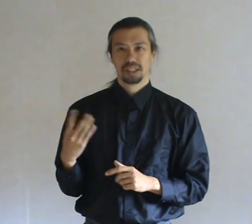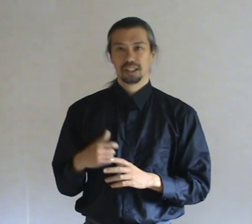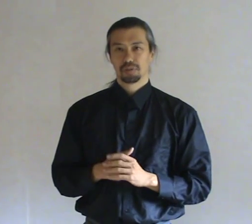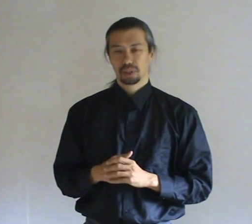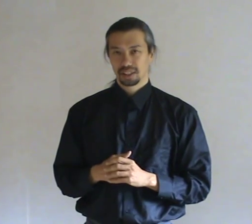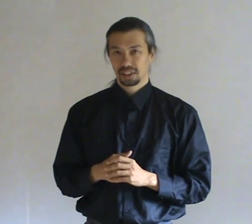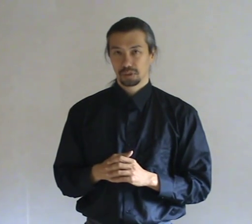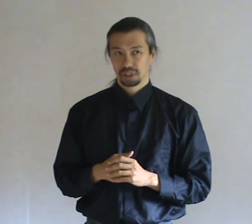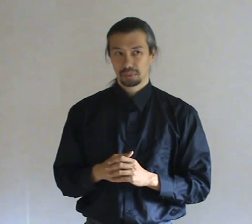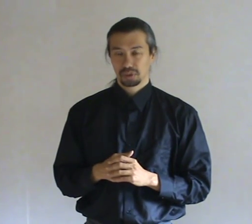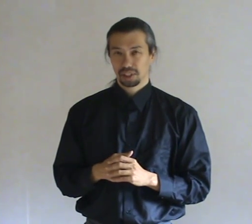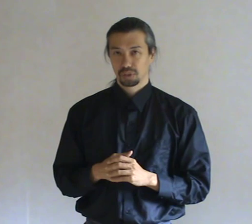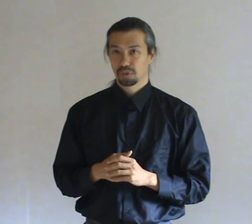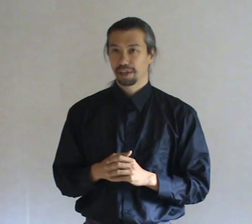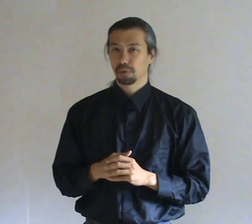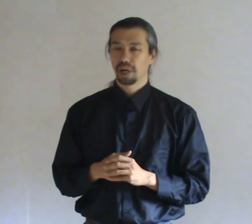For the entities which I am trying to drive away.